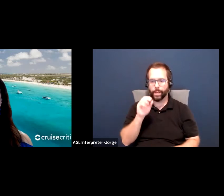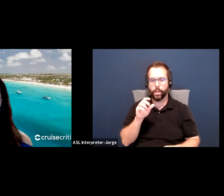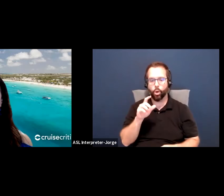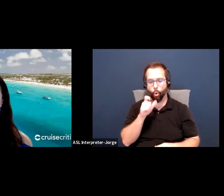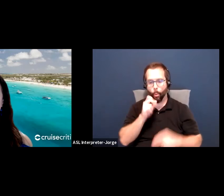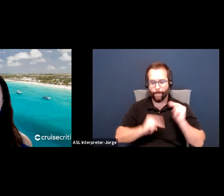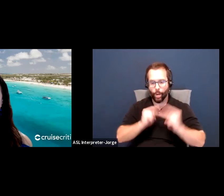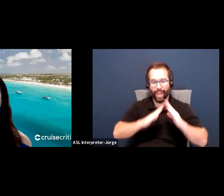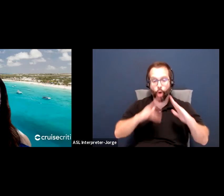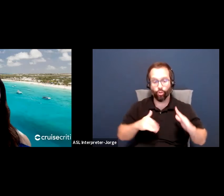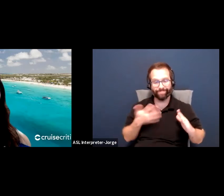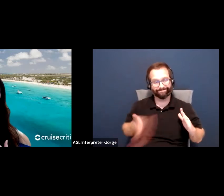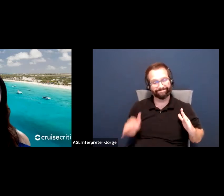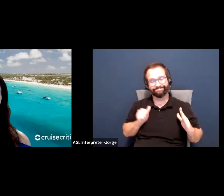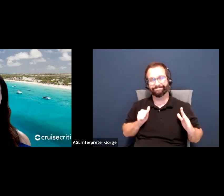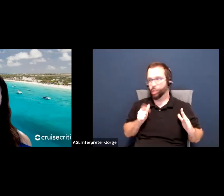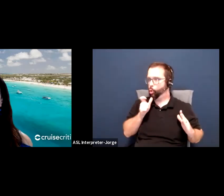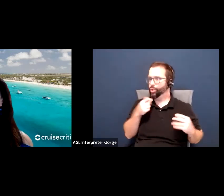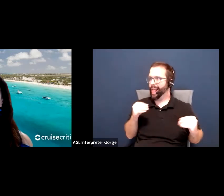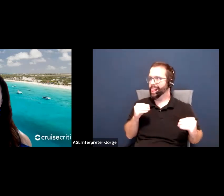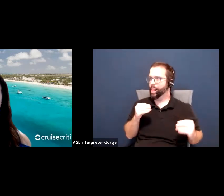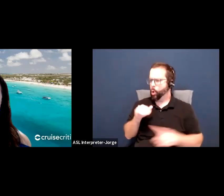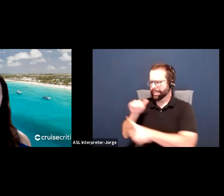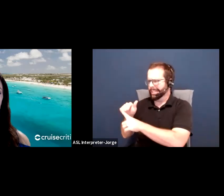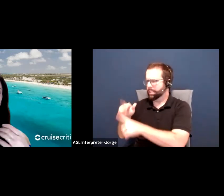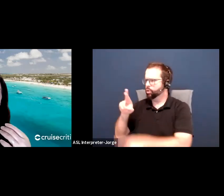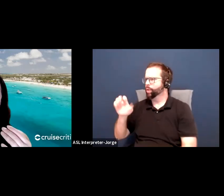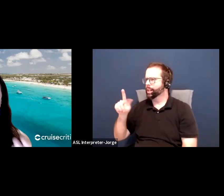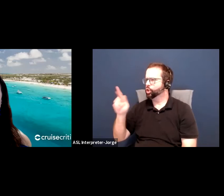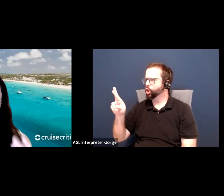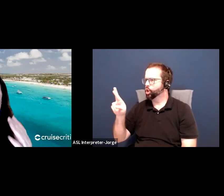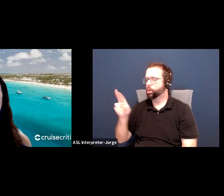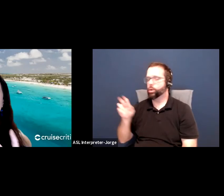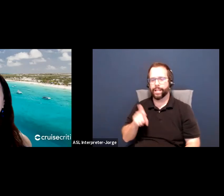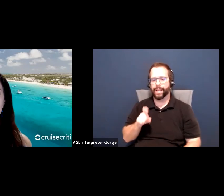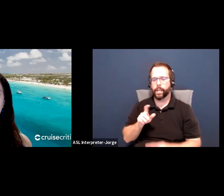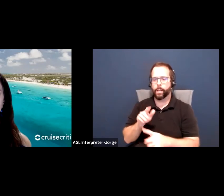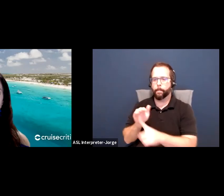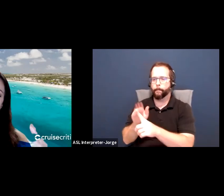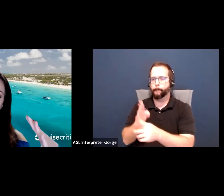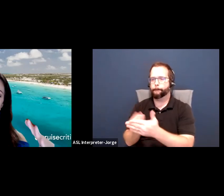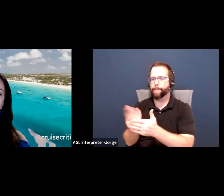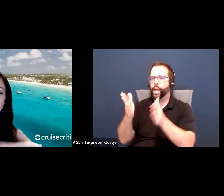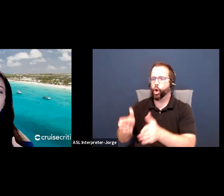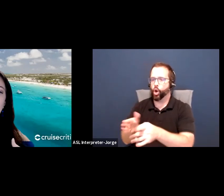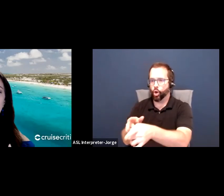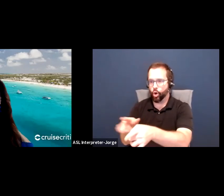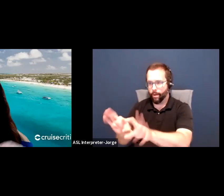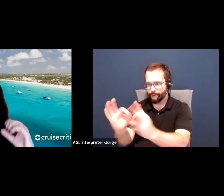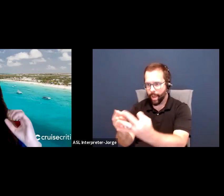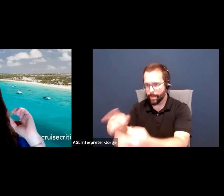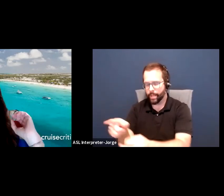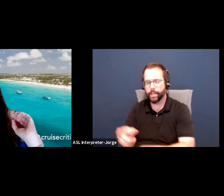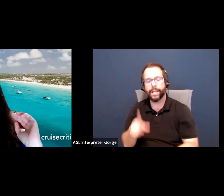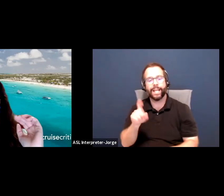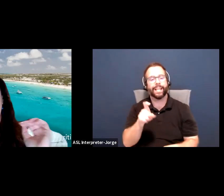So there's an icon of a person. They're going to need buyers, icon of a family. They're going to need subcontractors, icon of a hammer.